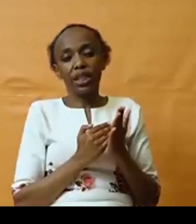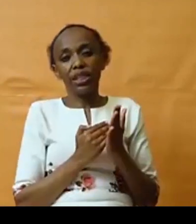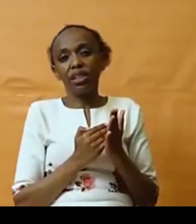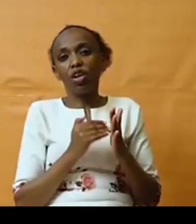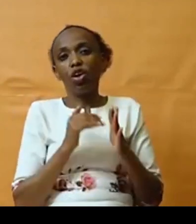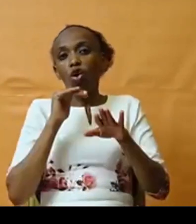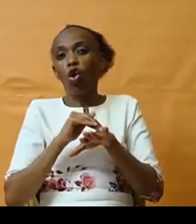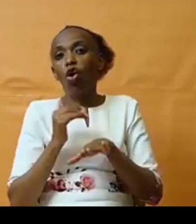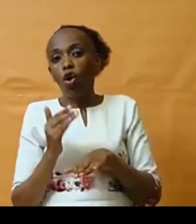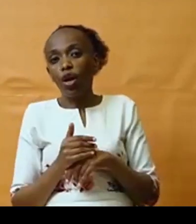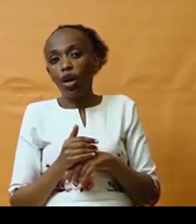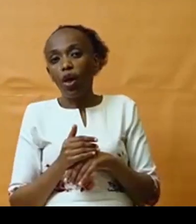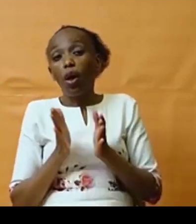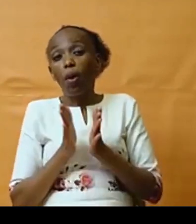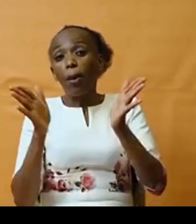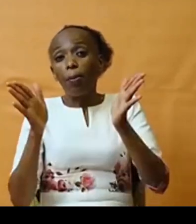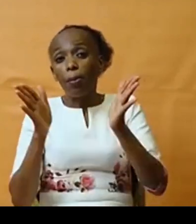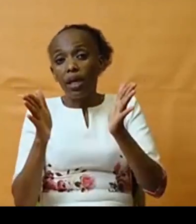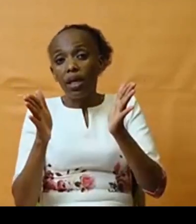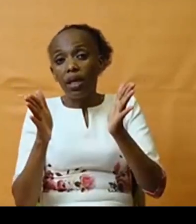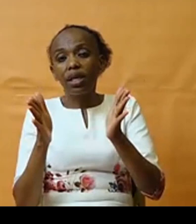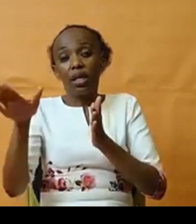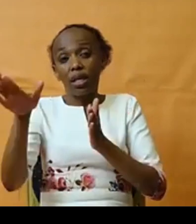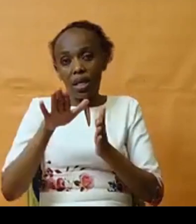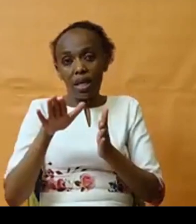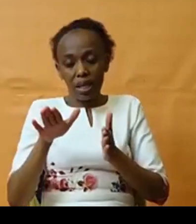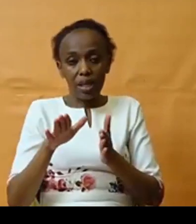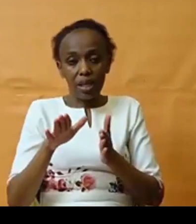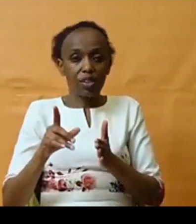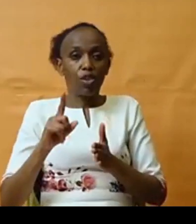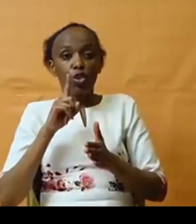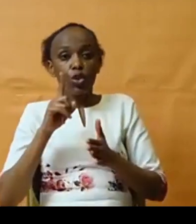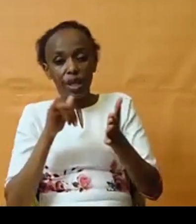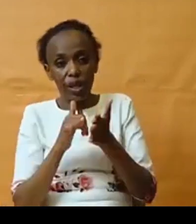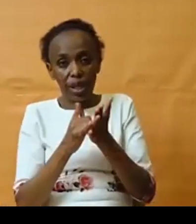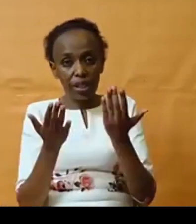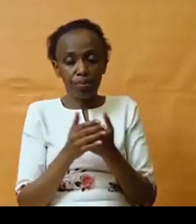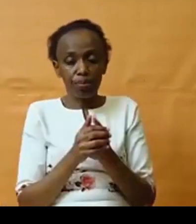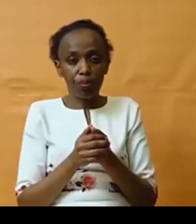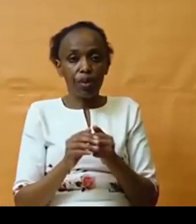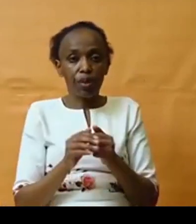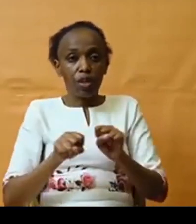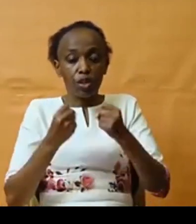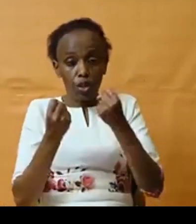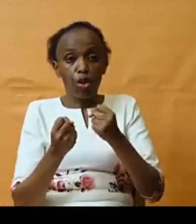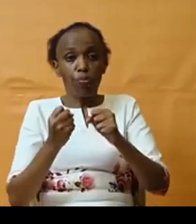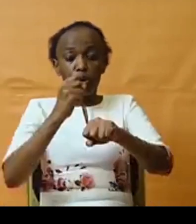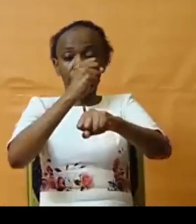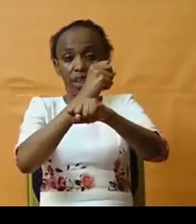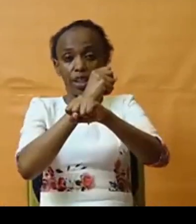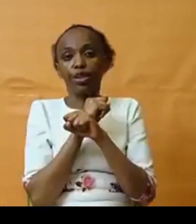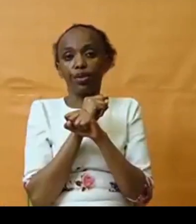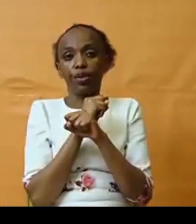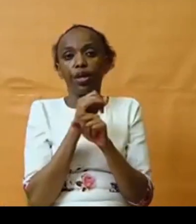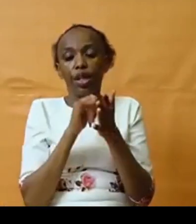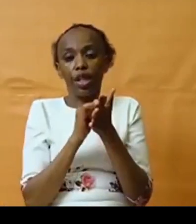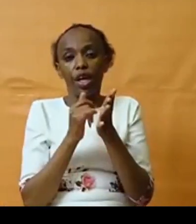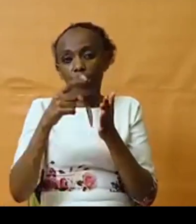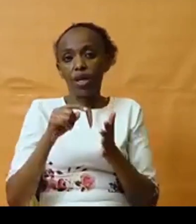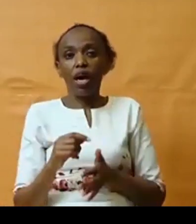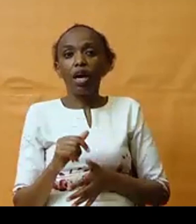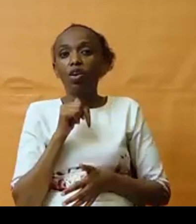public services, on ensuring that social protection, that we are not